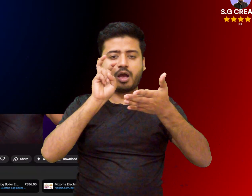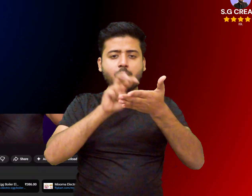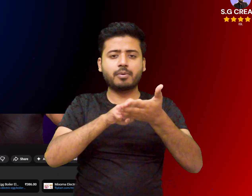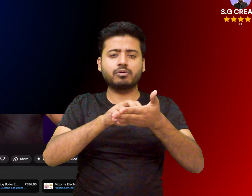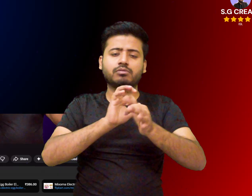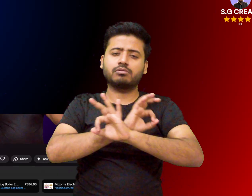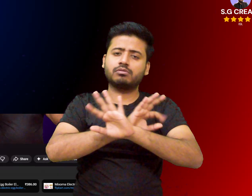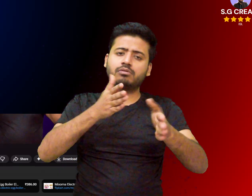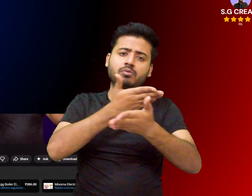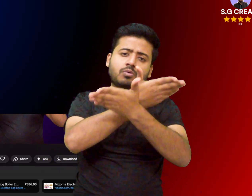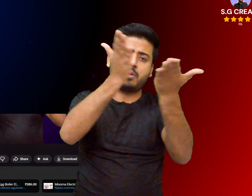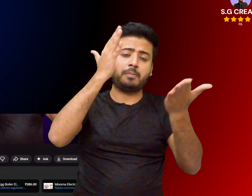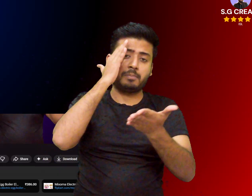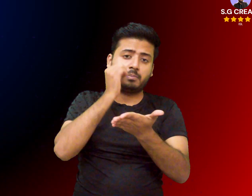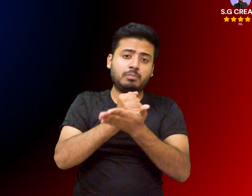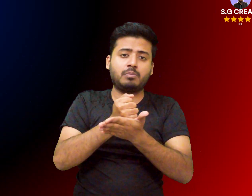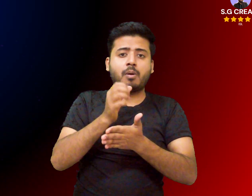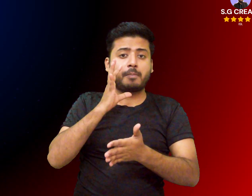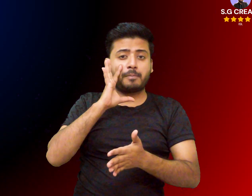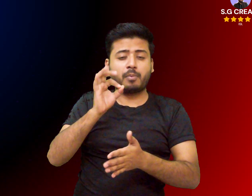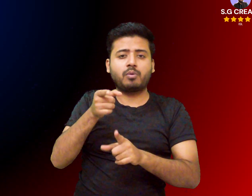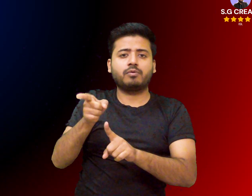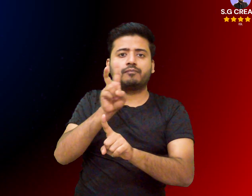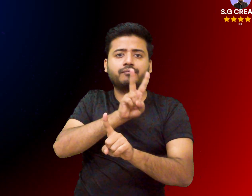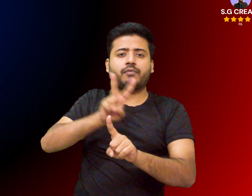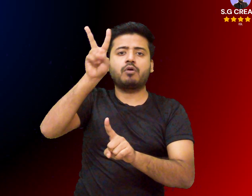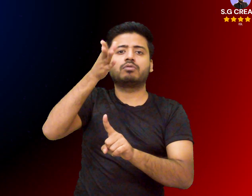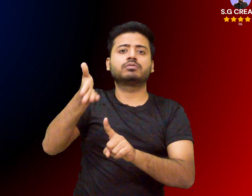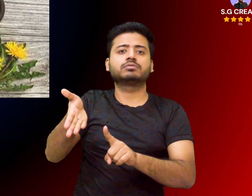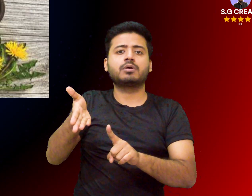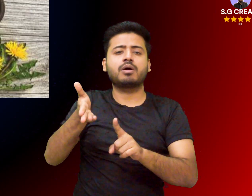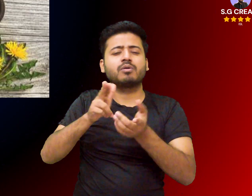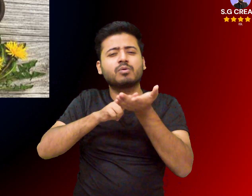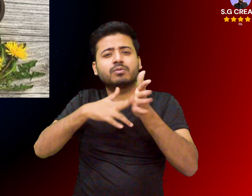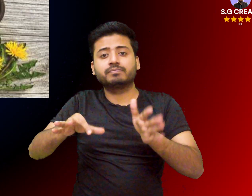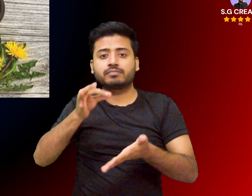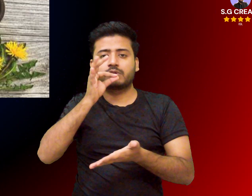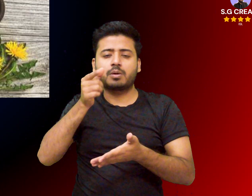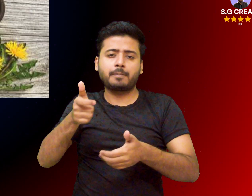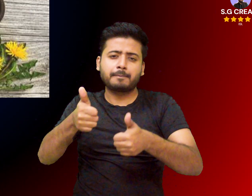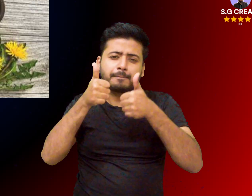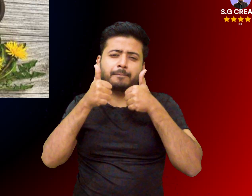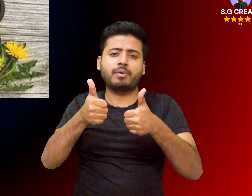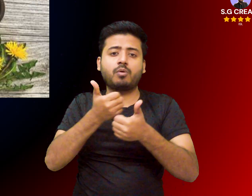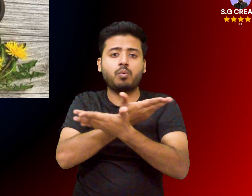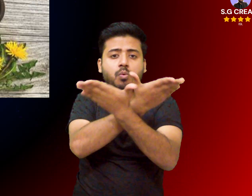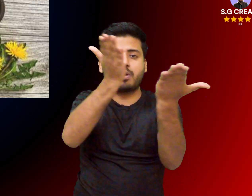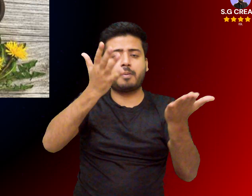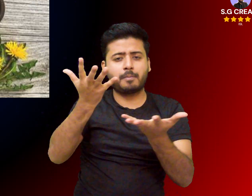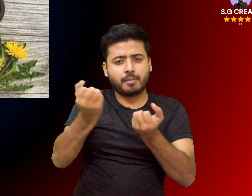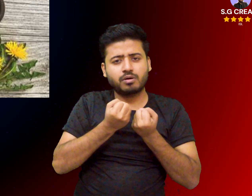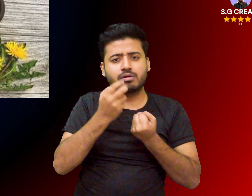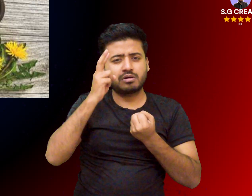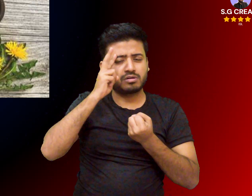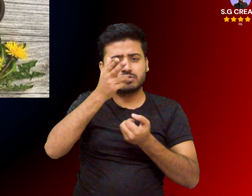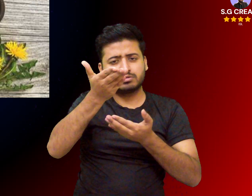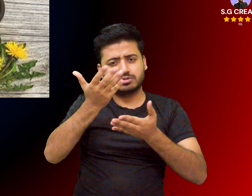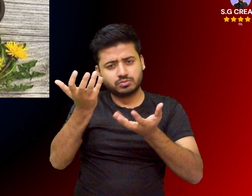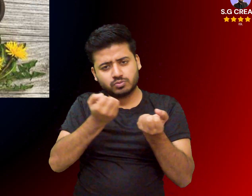single isolated component current status and outlook the research is still in its early stages and human clinical trials